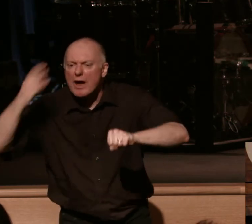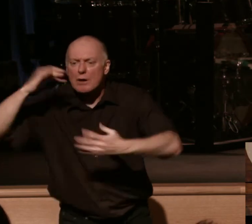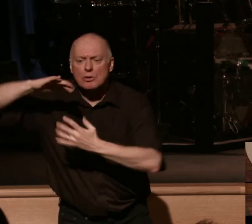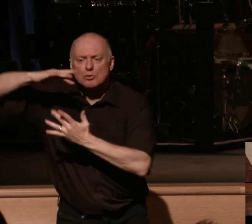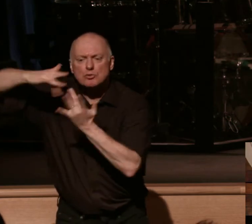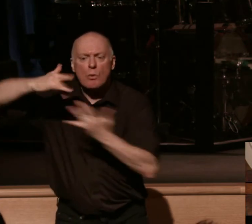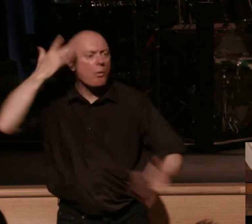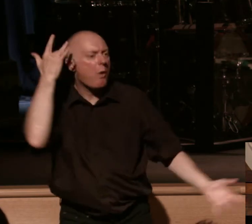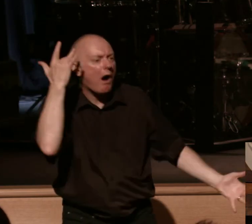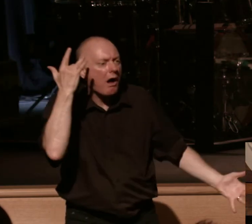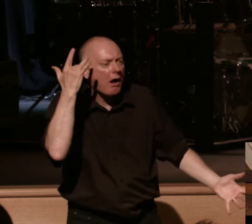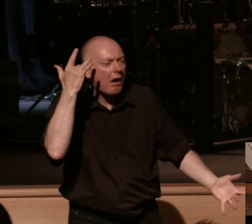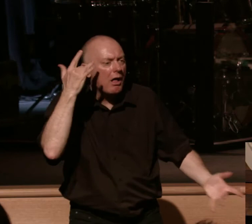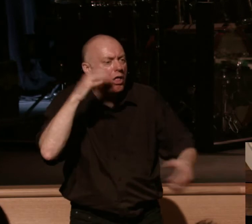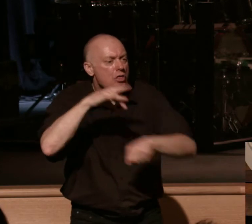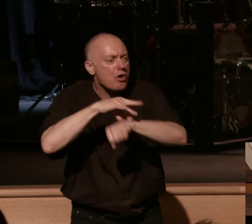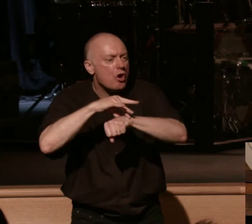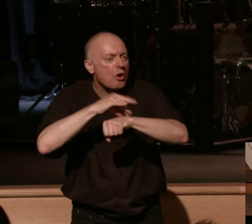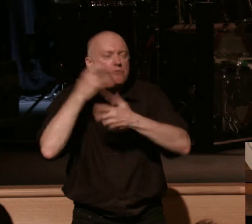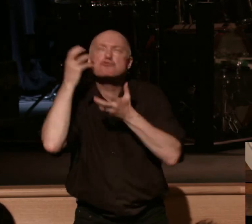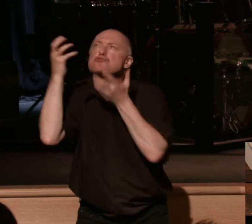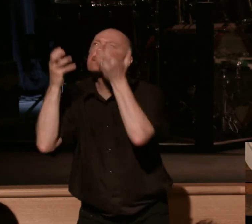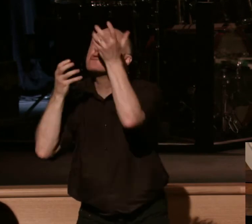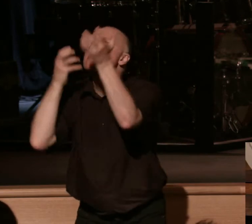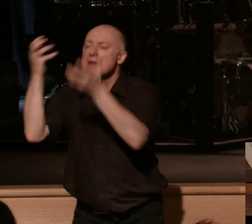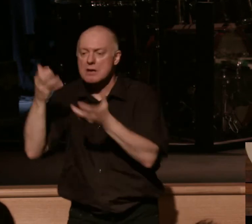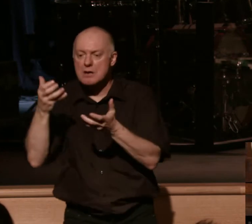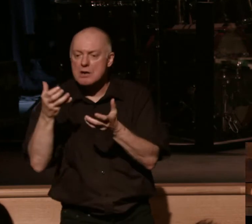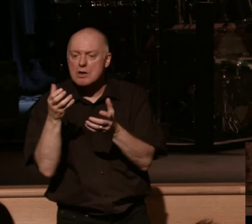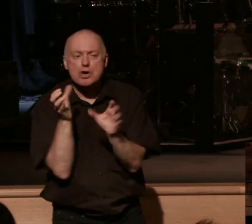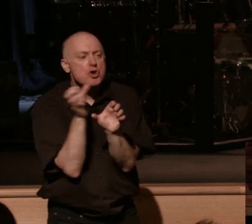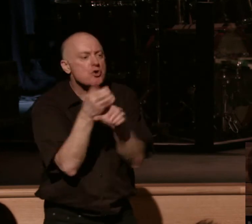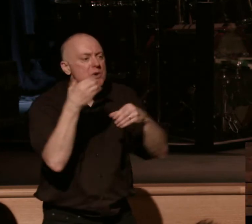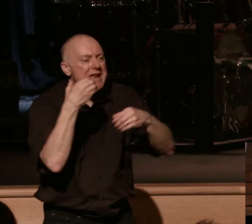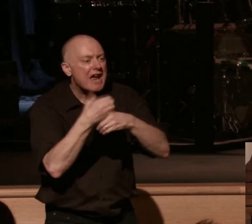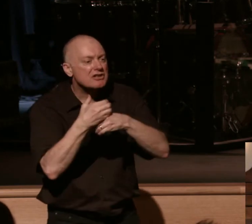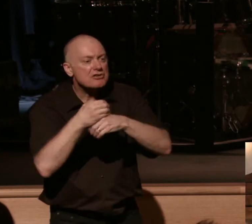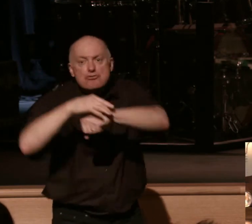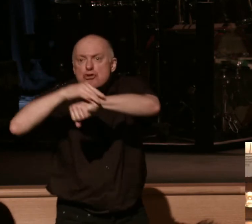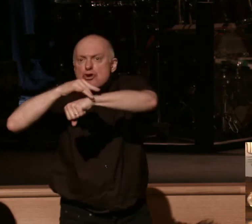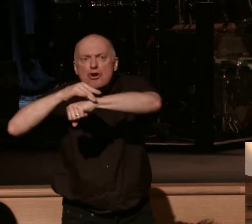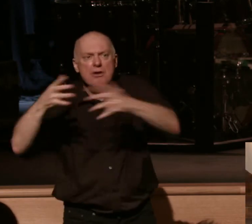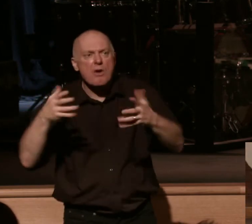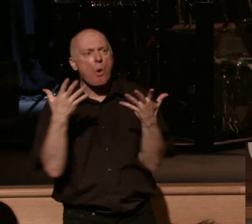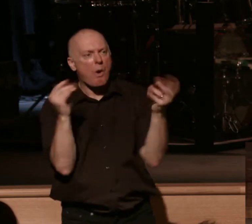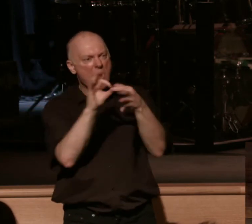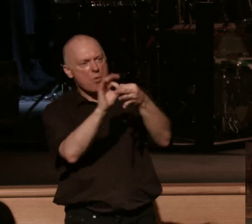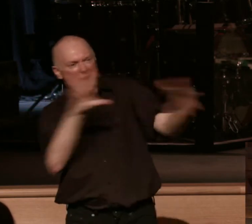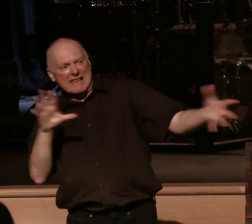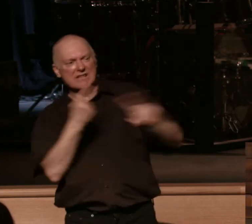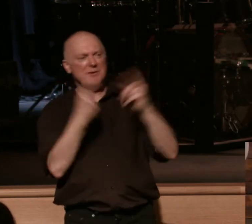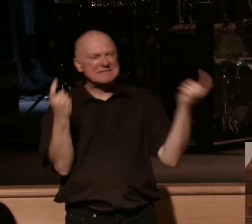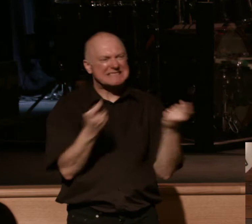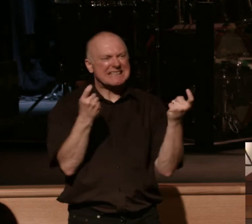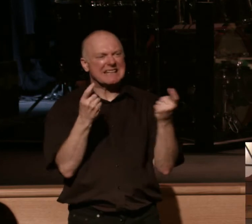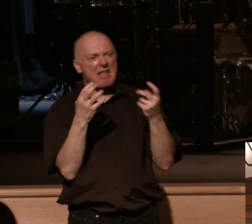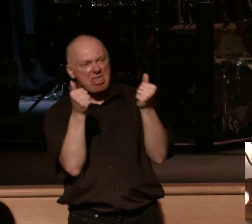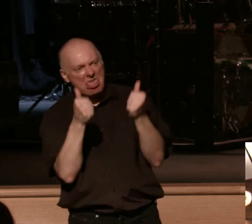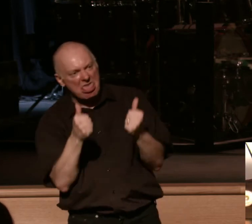that's because the earth is groaning the creation is groaning to be released from sin and decay and bondage the